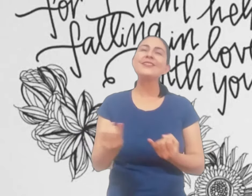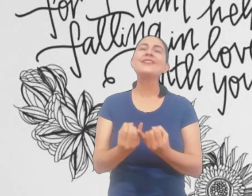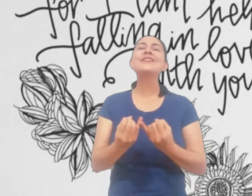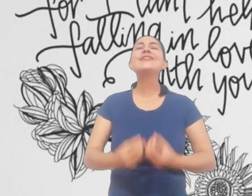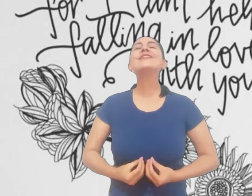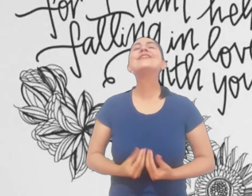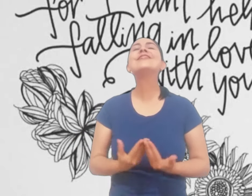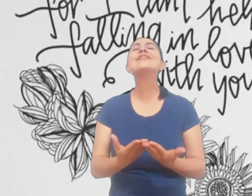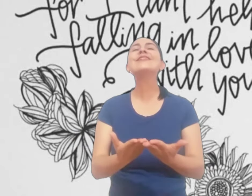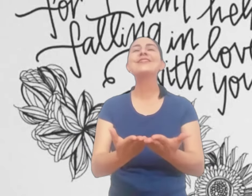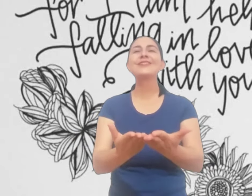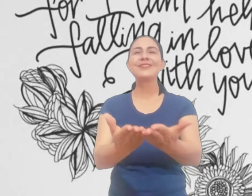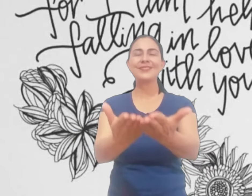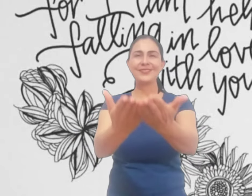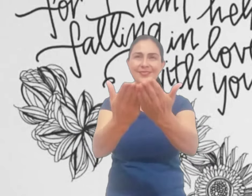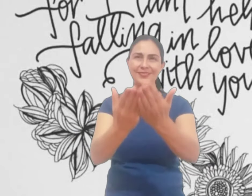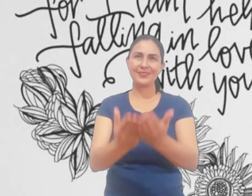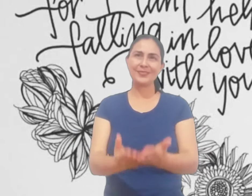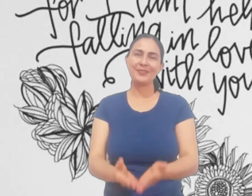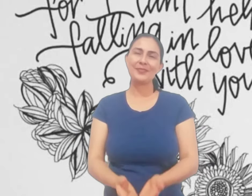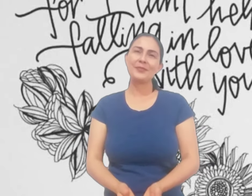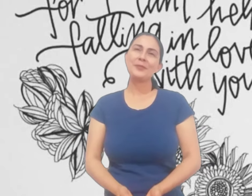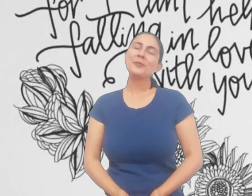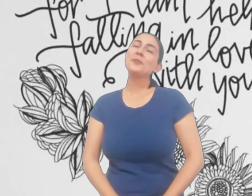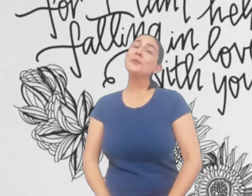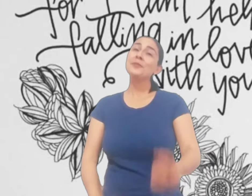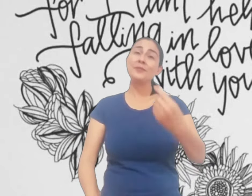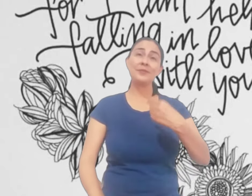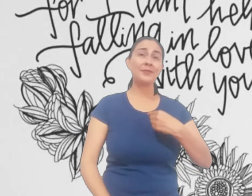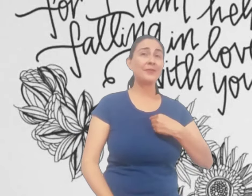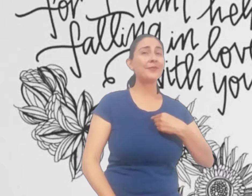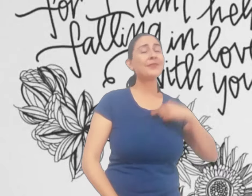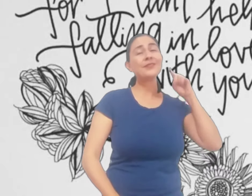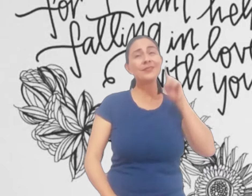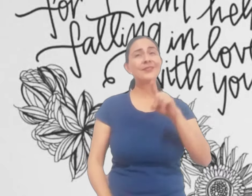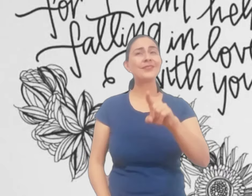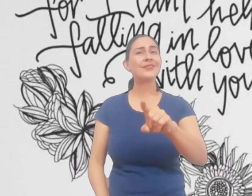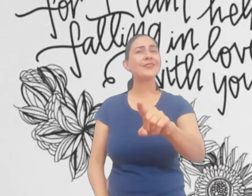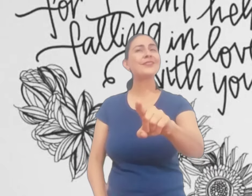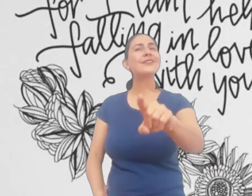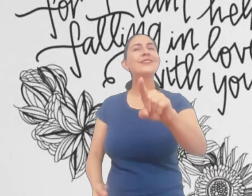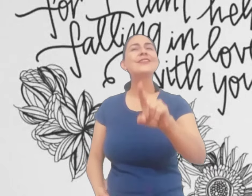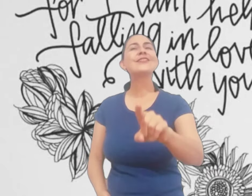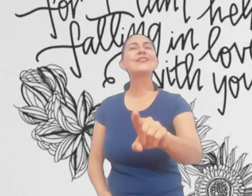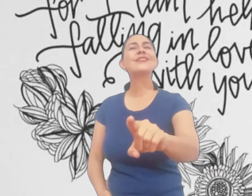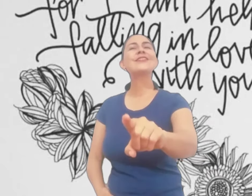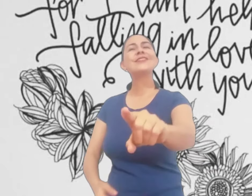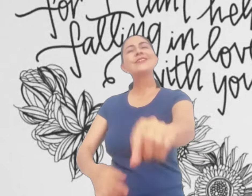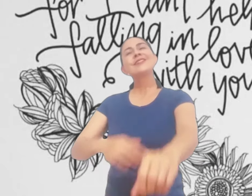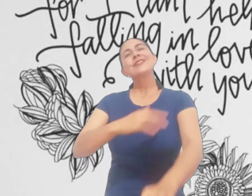to Cause I can't help